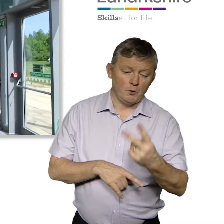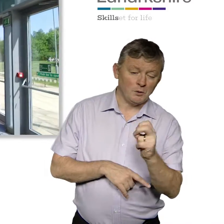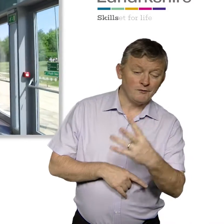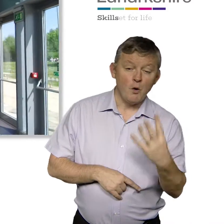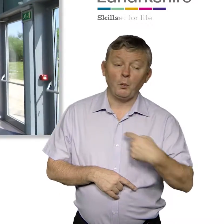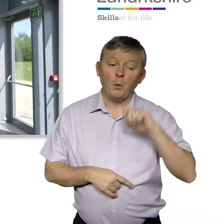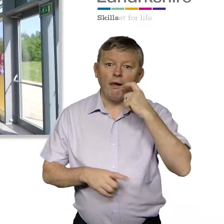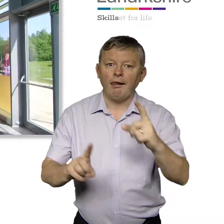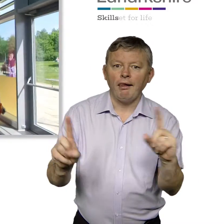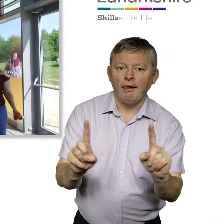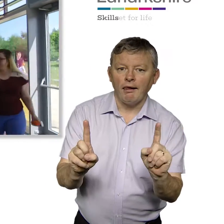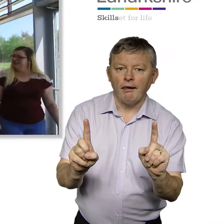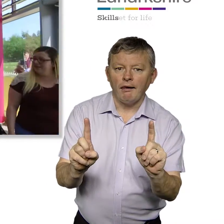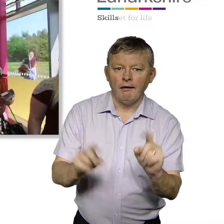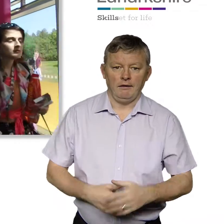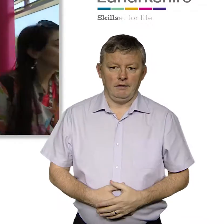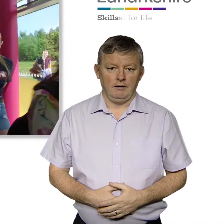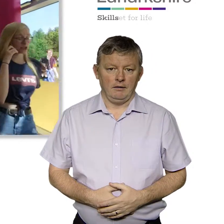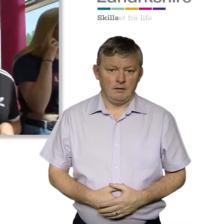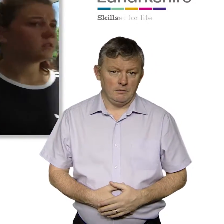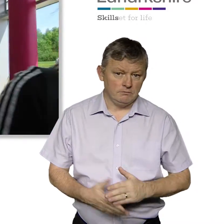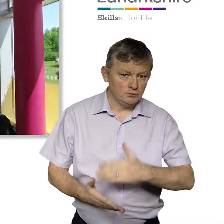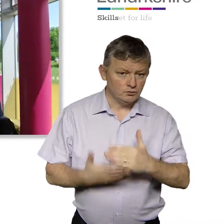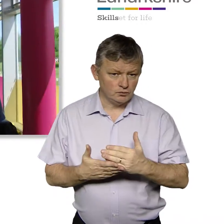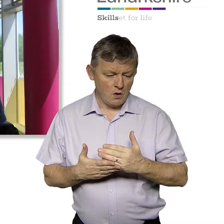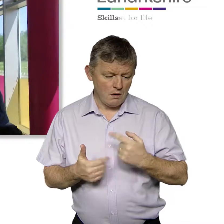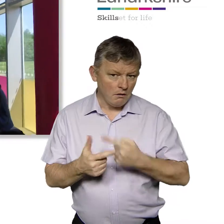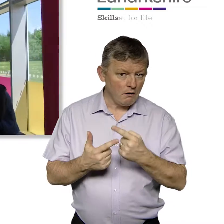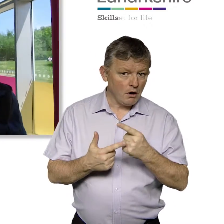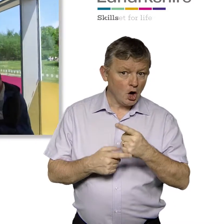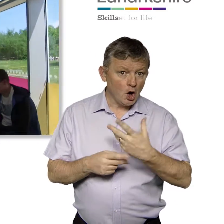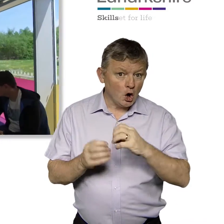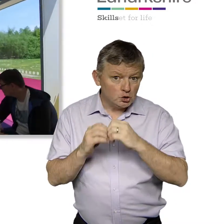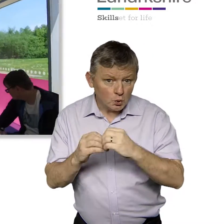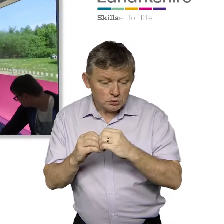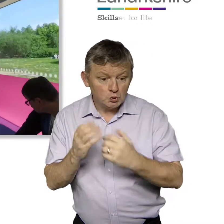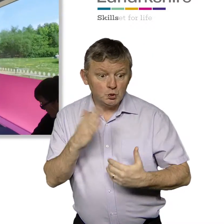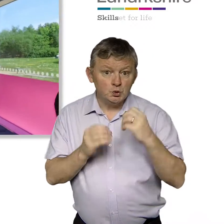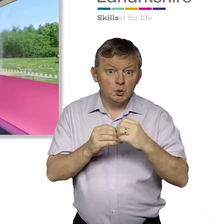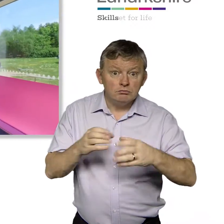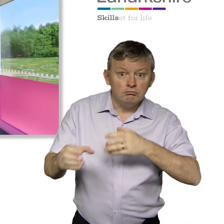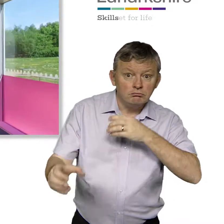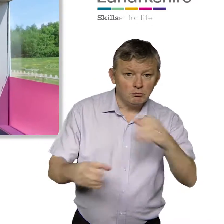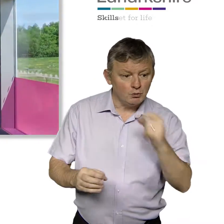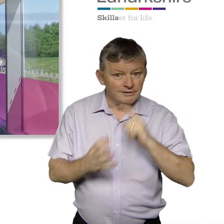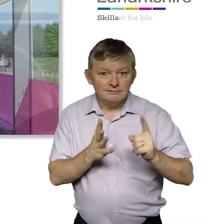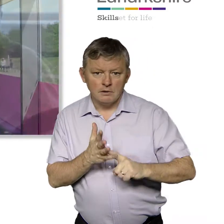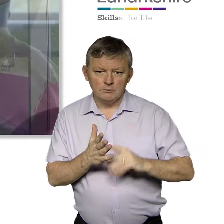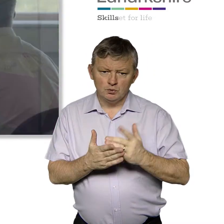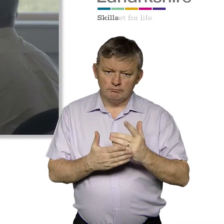By 2024, we will Take action to ensure that students and prospective students who use BSL are